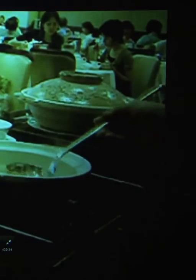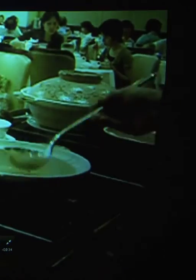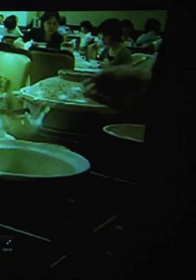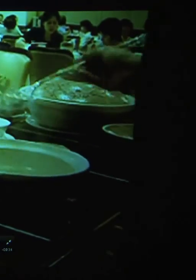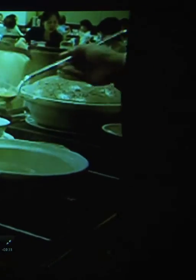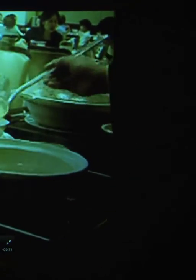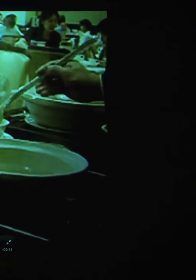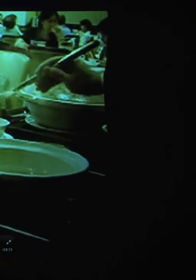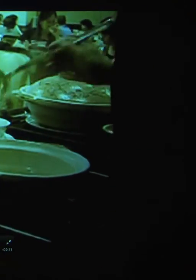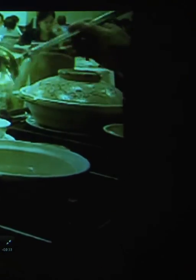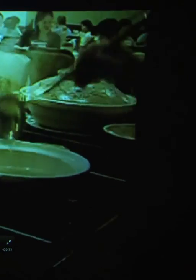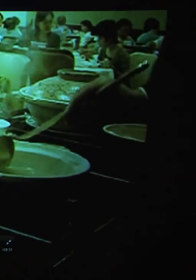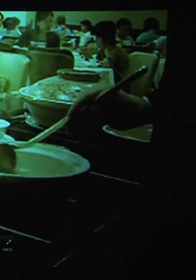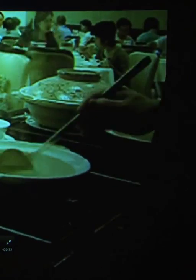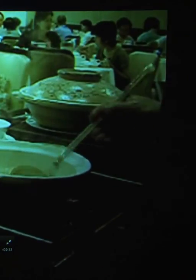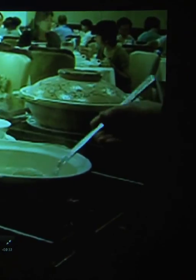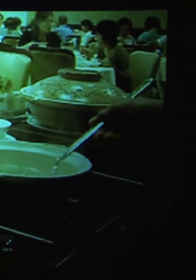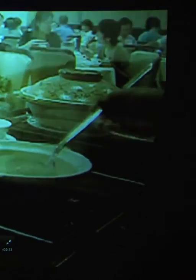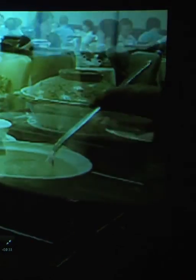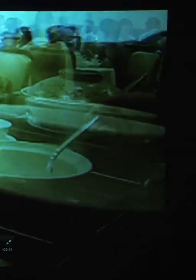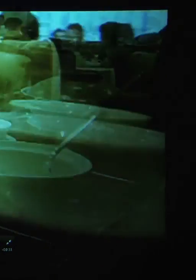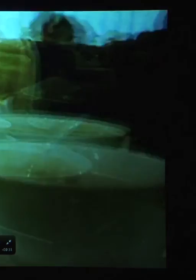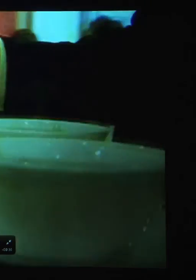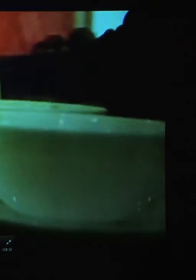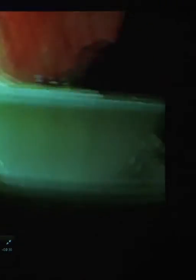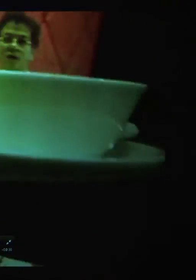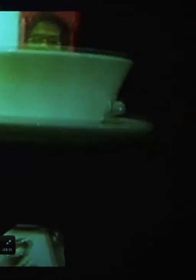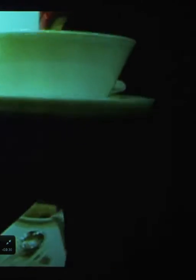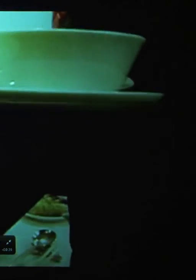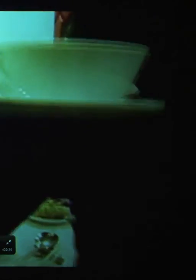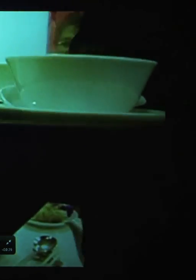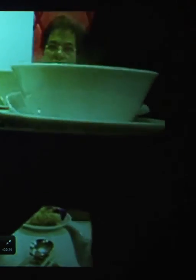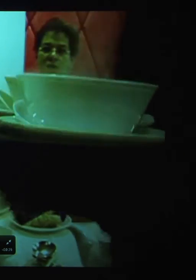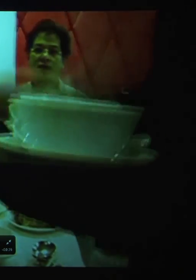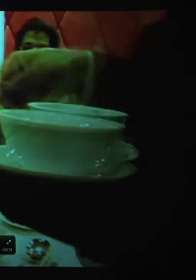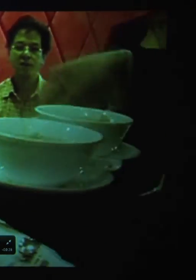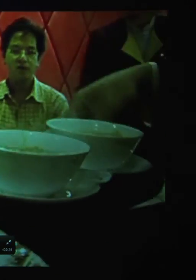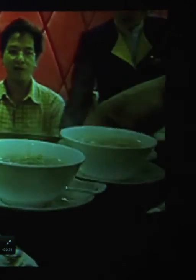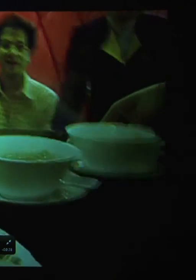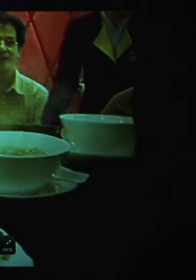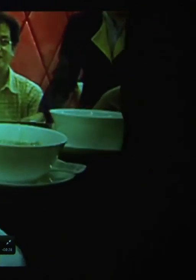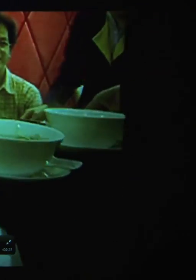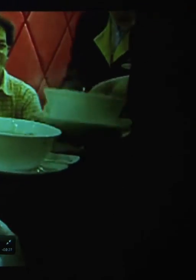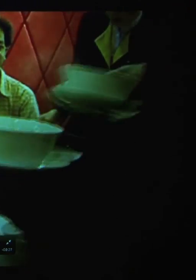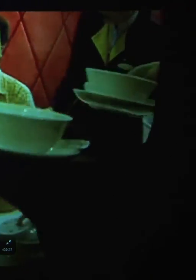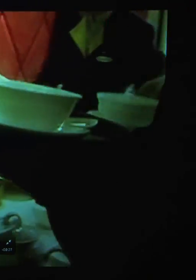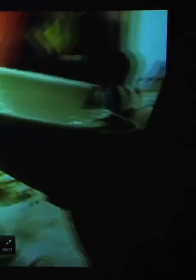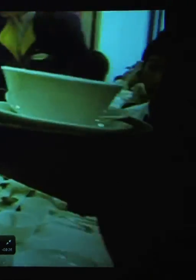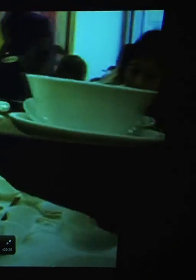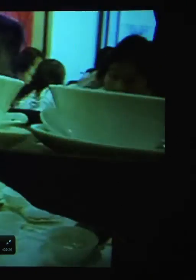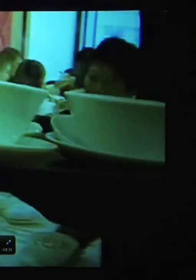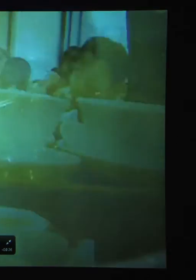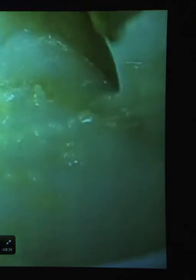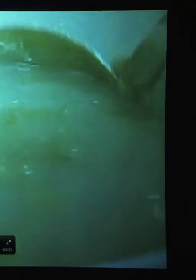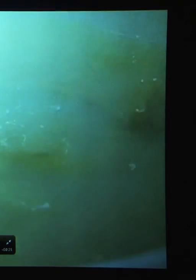of a cultural tradition that suggested wealth and prosperity, nothing more. The incredibly high mercury and arsenic levels in most